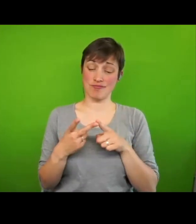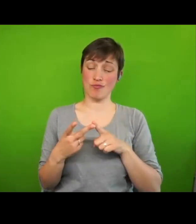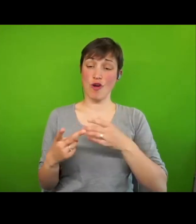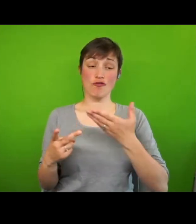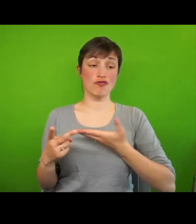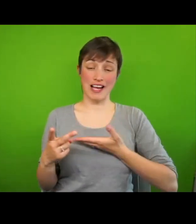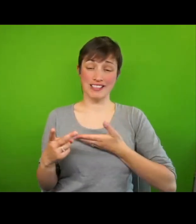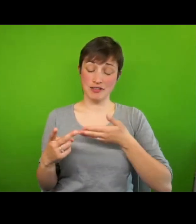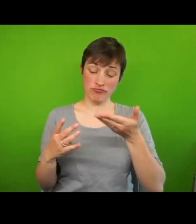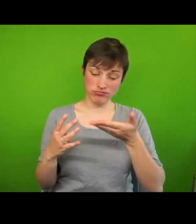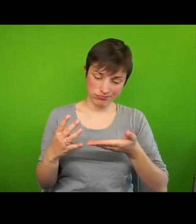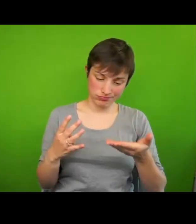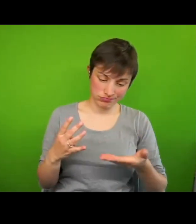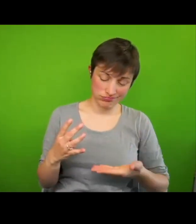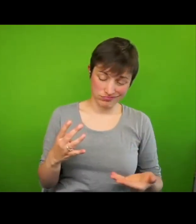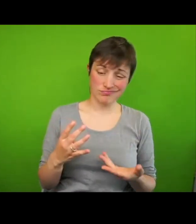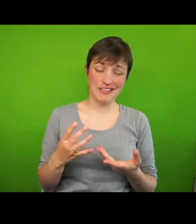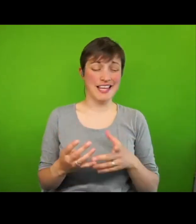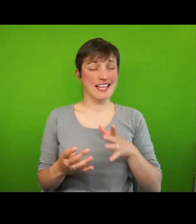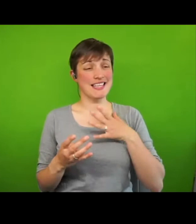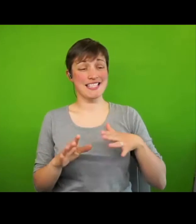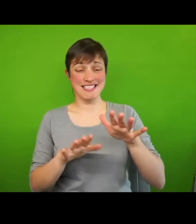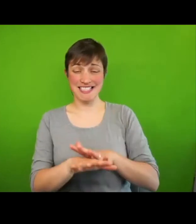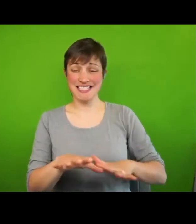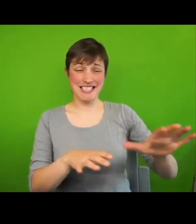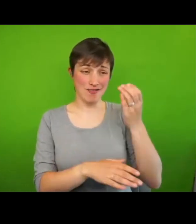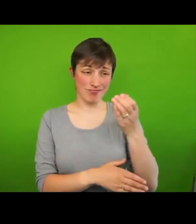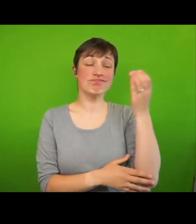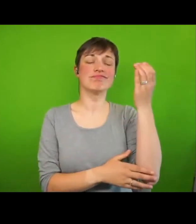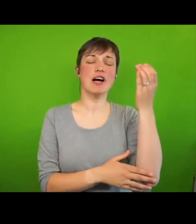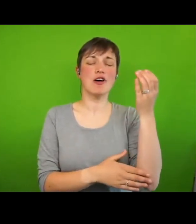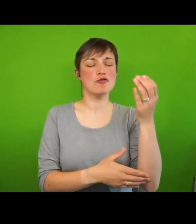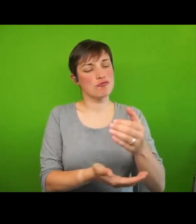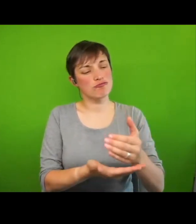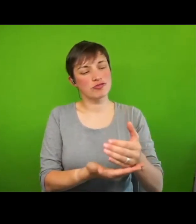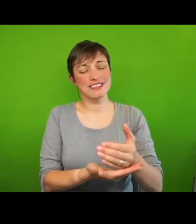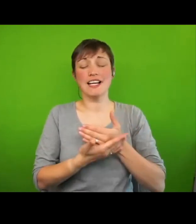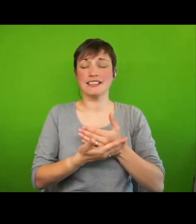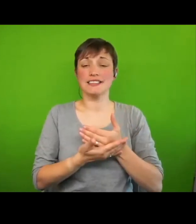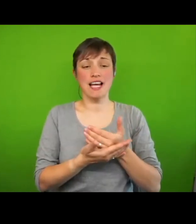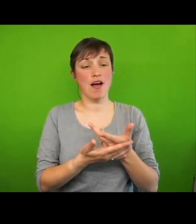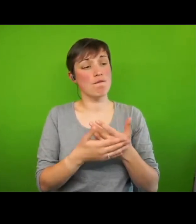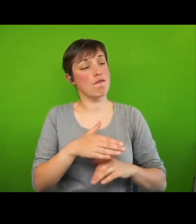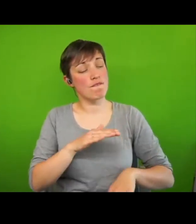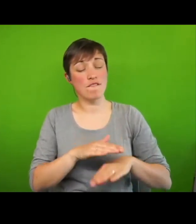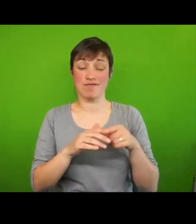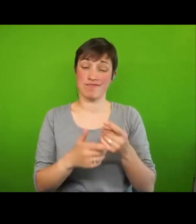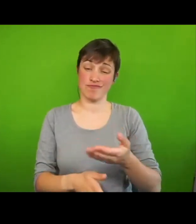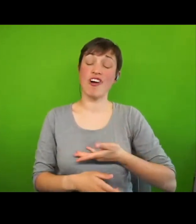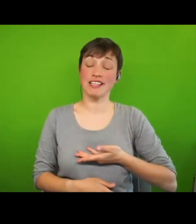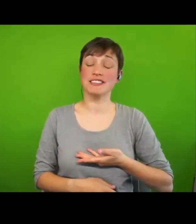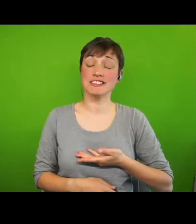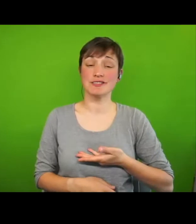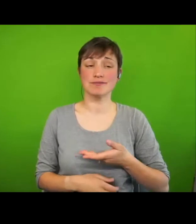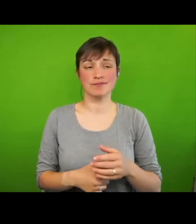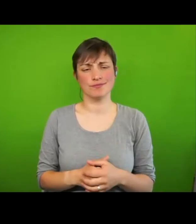on state to respect, protect and fulfil these rights. In this way, a human rights-based